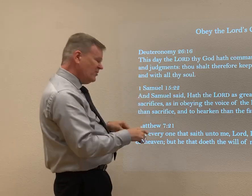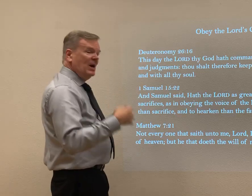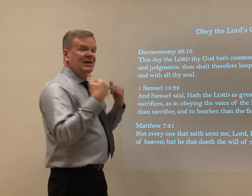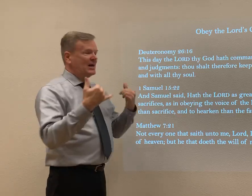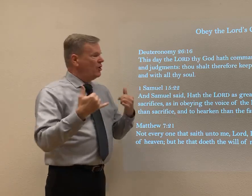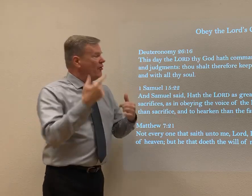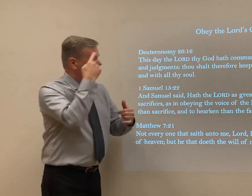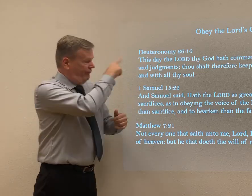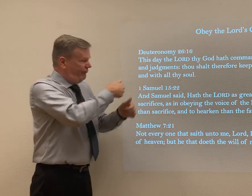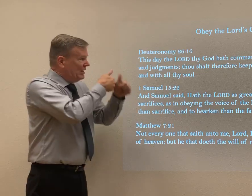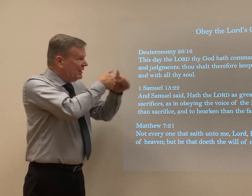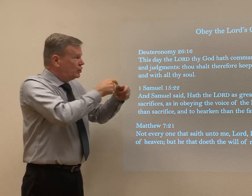These few are good.